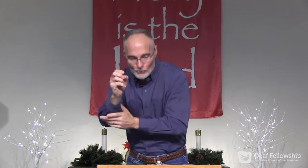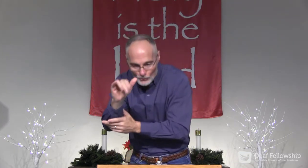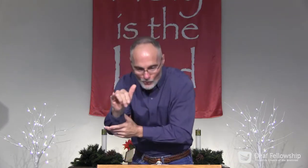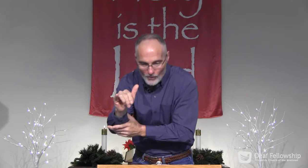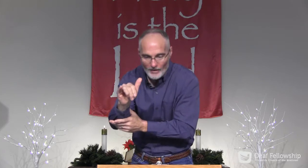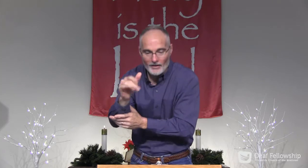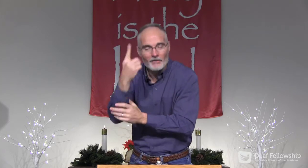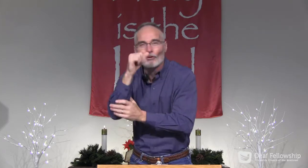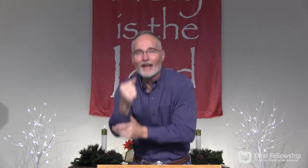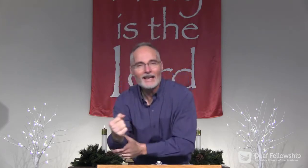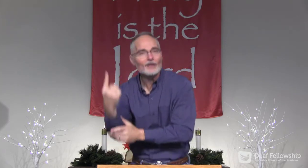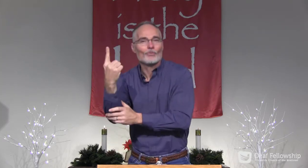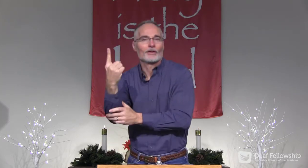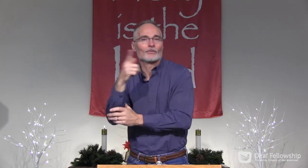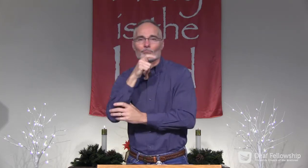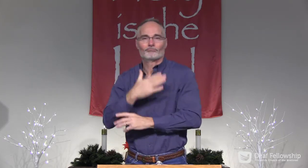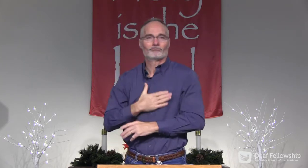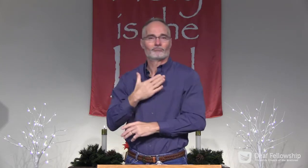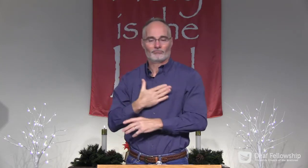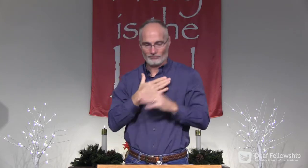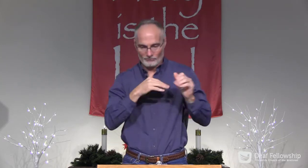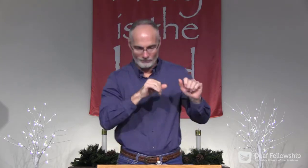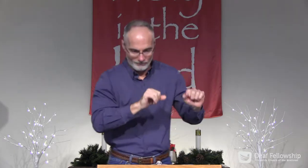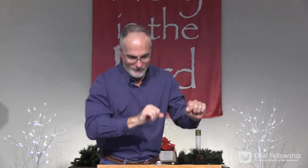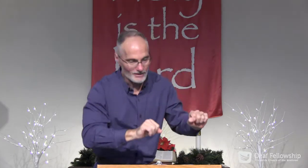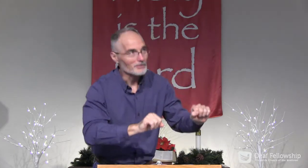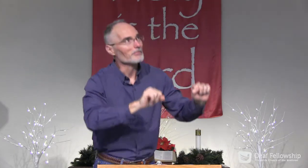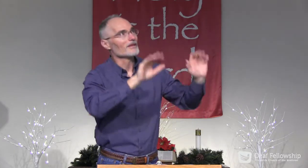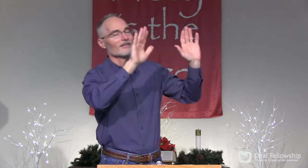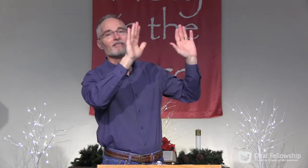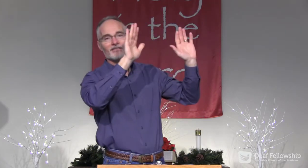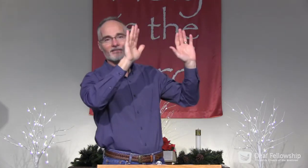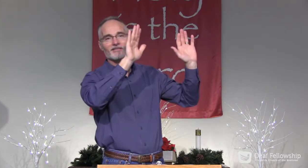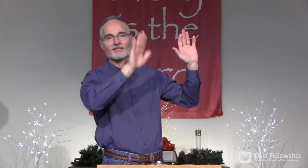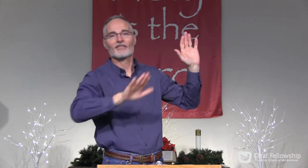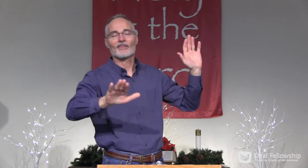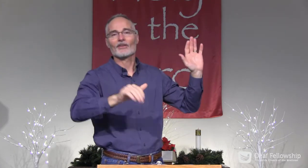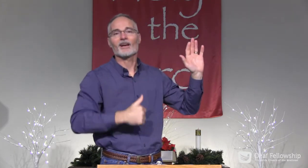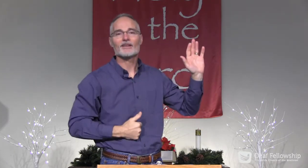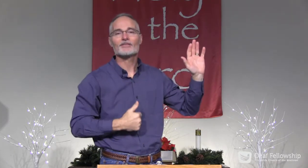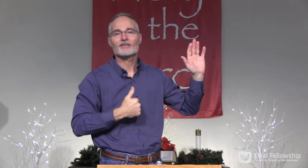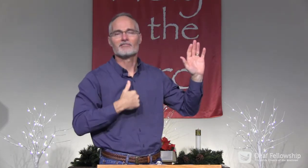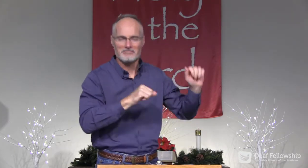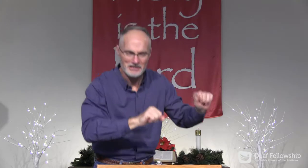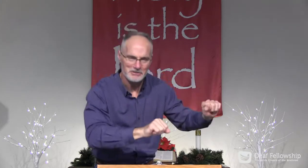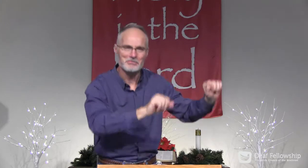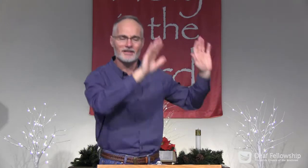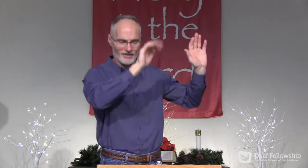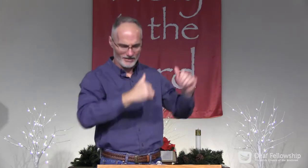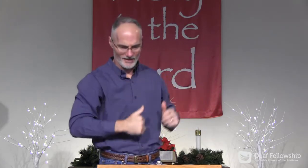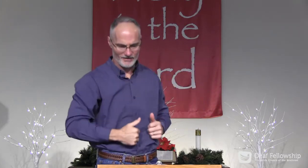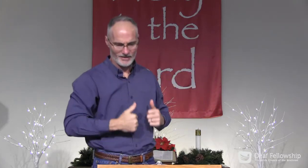offers joy for anyone who submits their lives to Him.